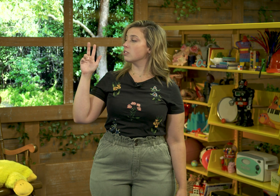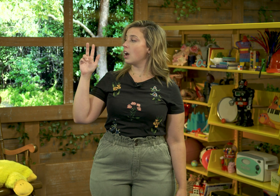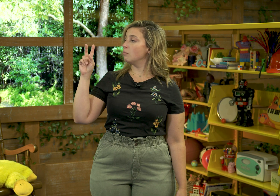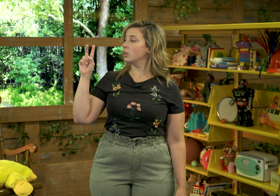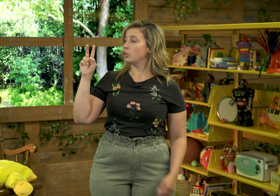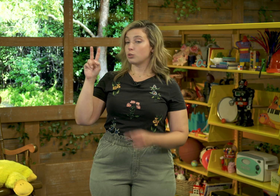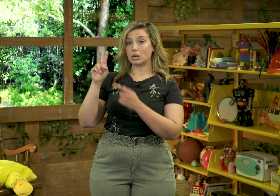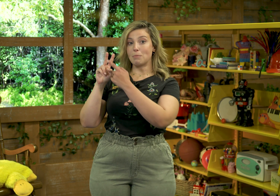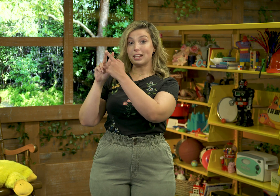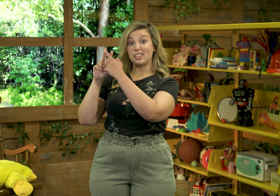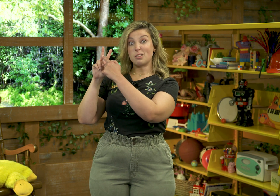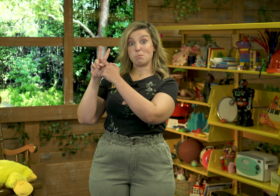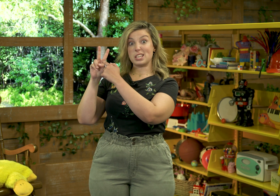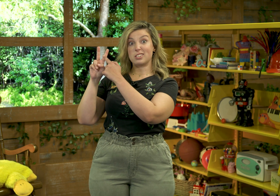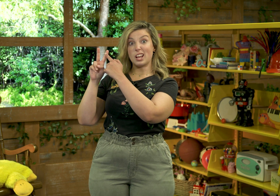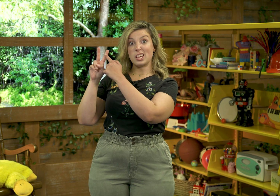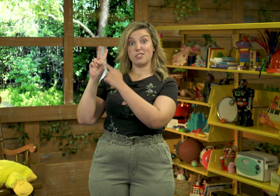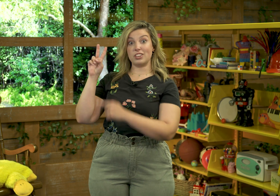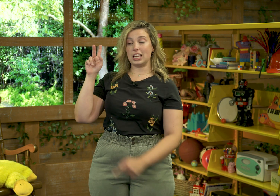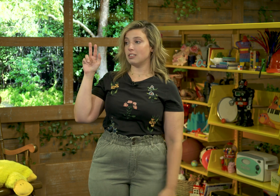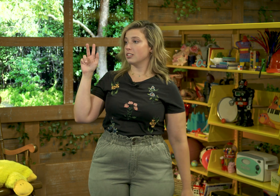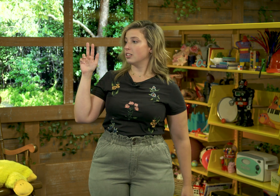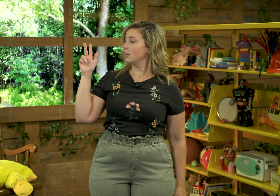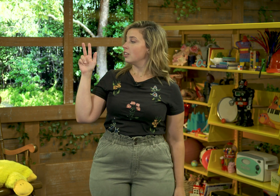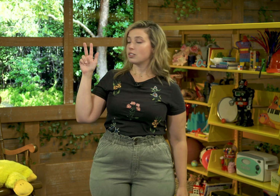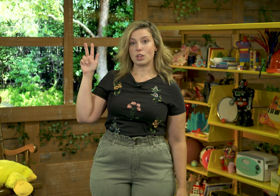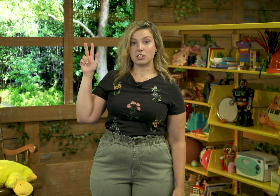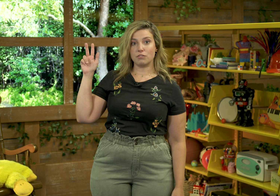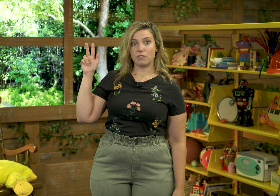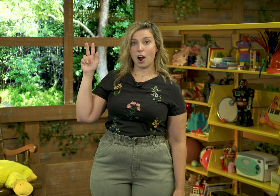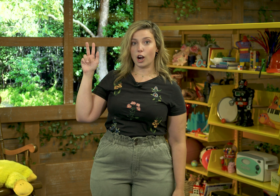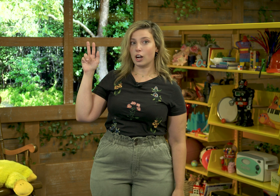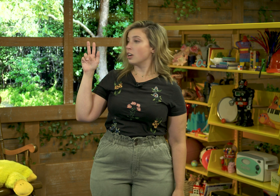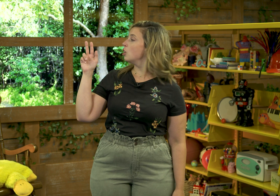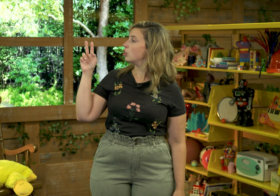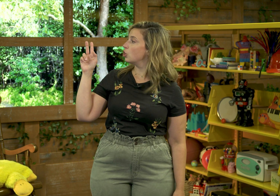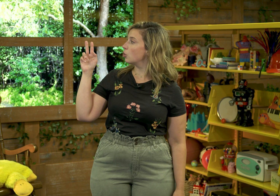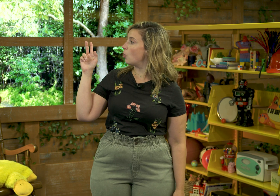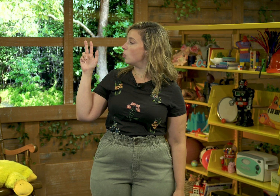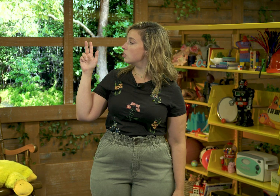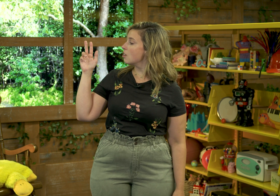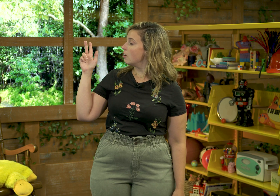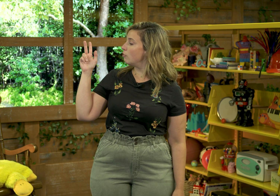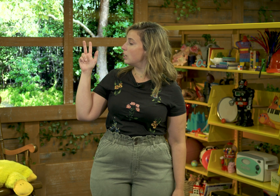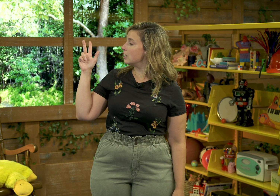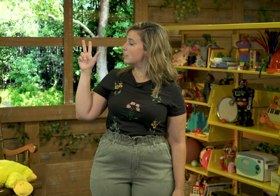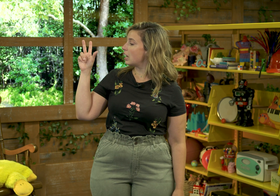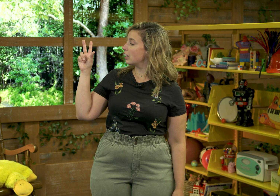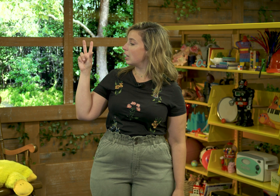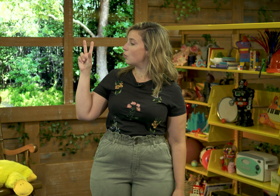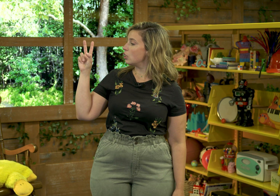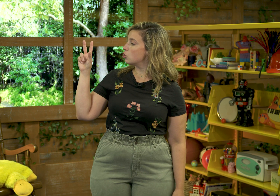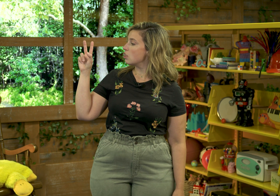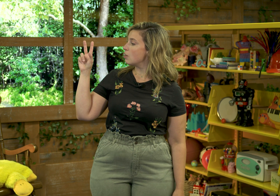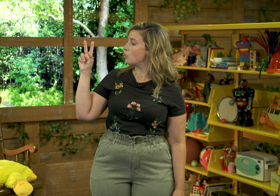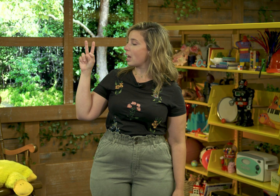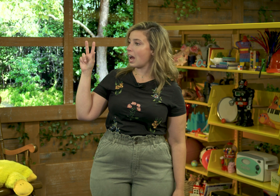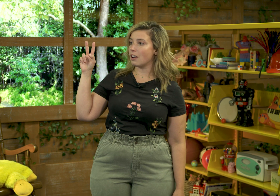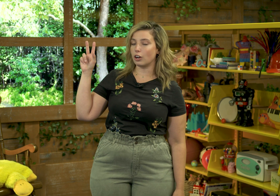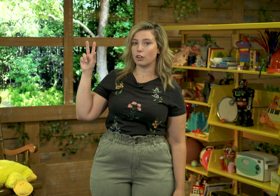up. So we're going to make like the P sign, the V. So that's our good old V in sign language. And then we have our